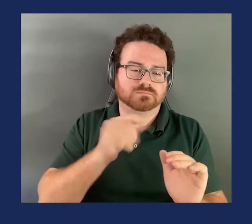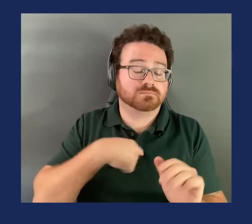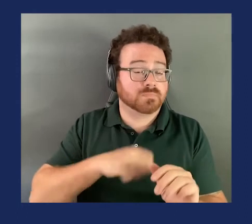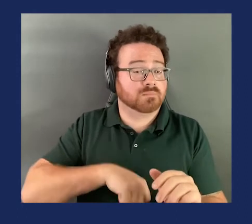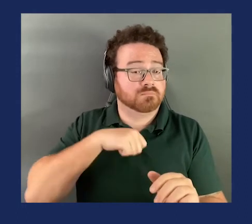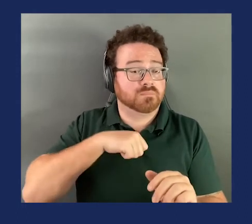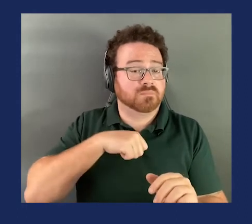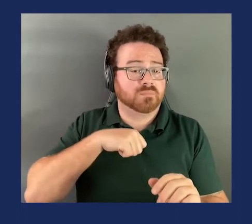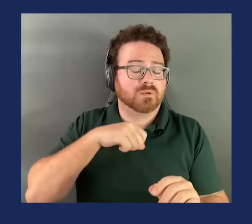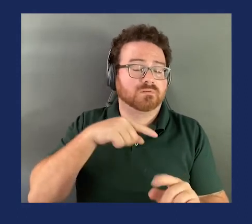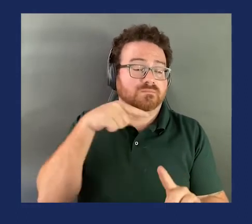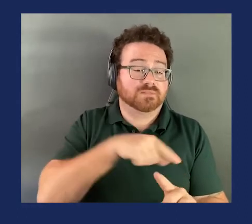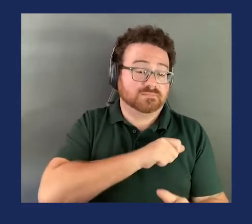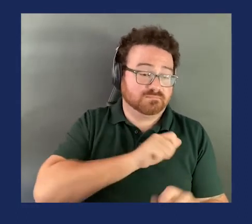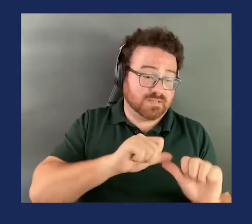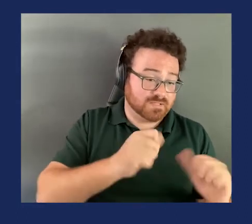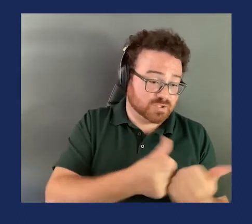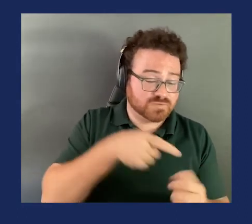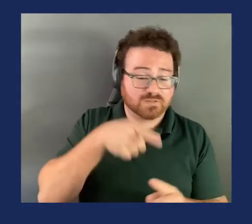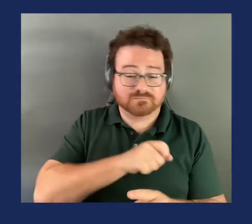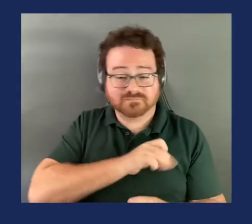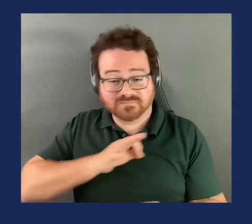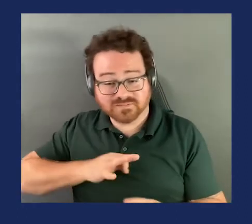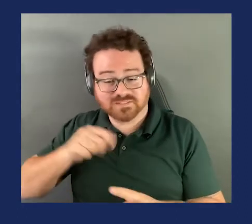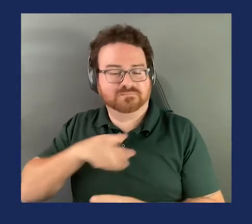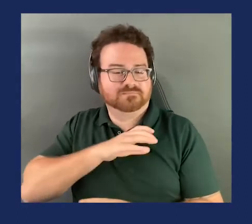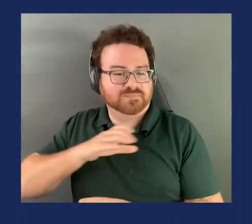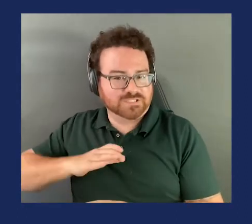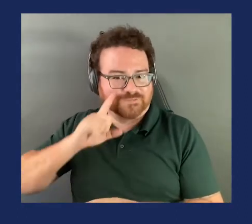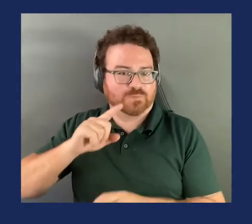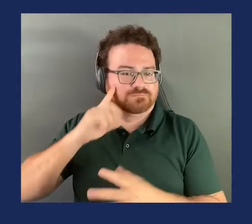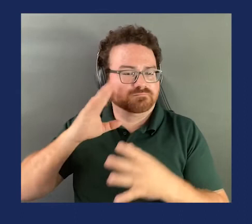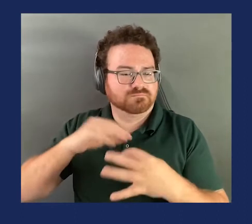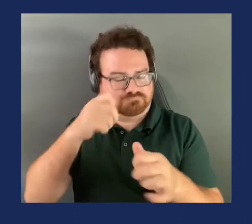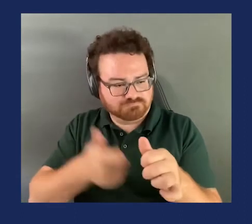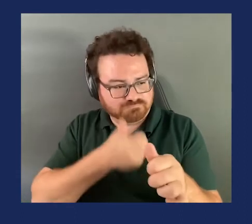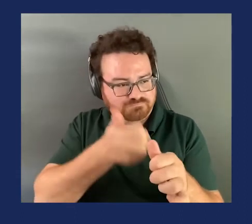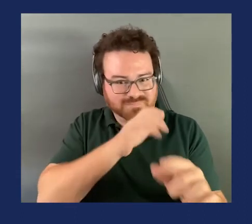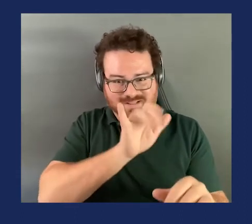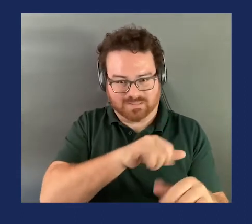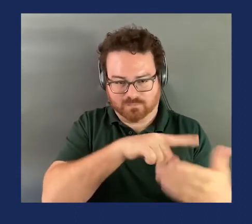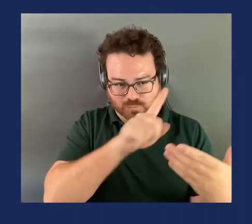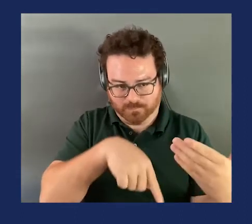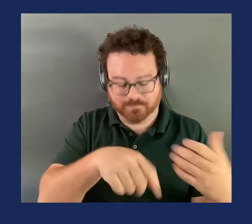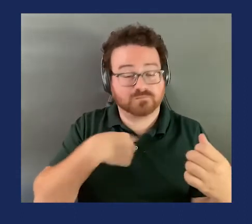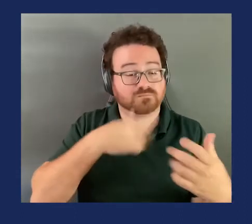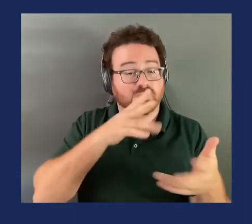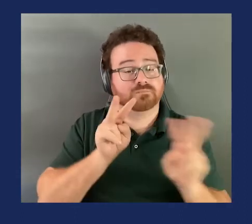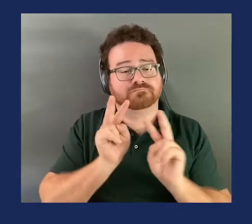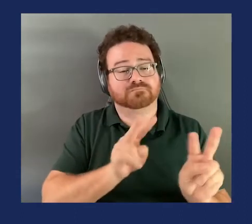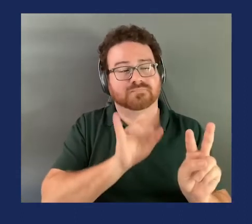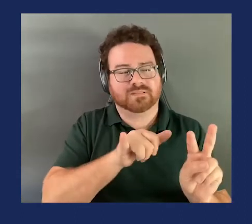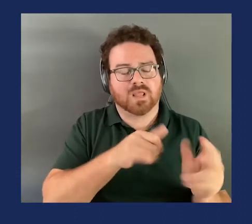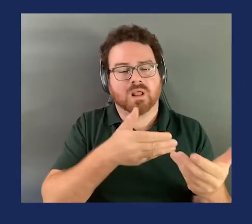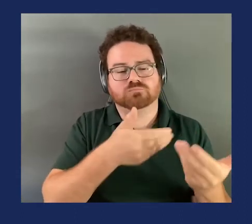this Commission for going in that direction and getting to that result. So I look forward to that in the future and thank